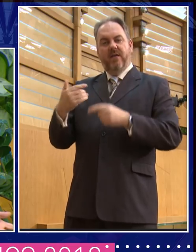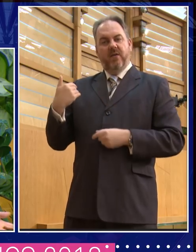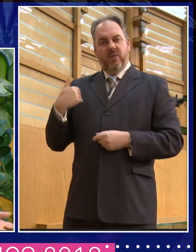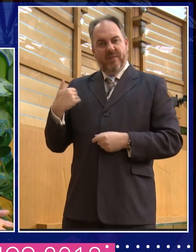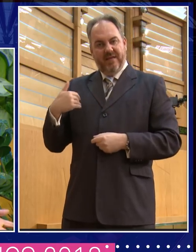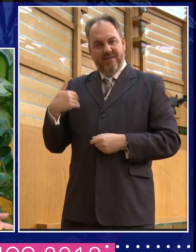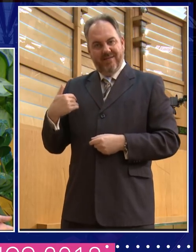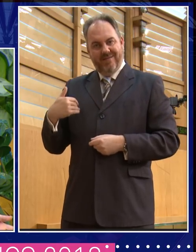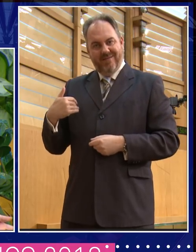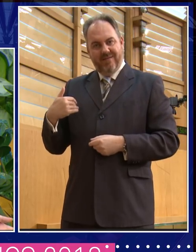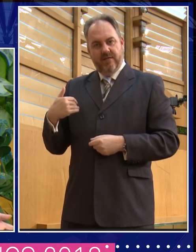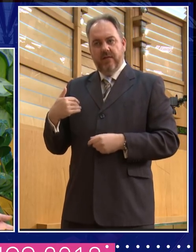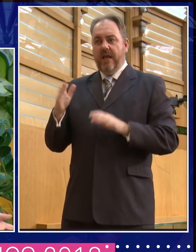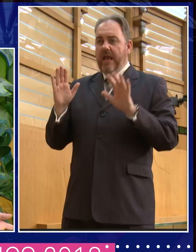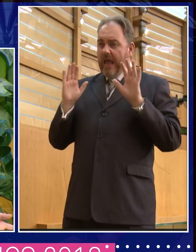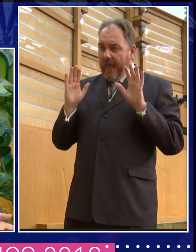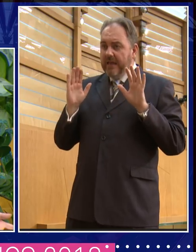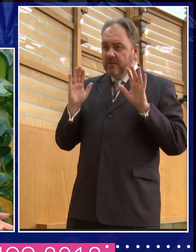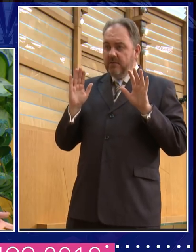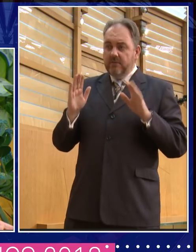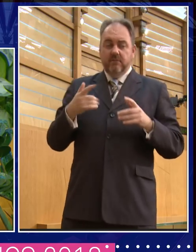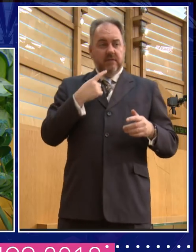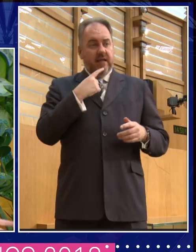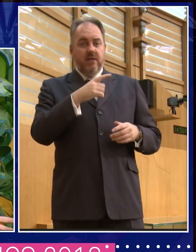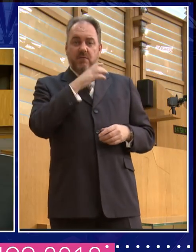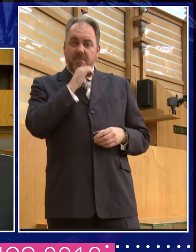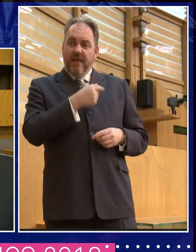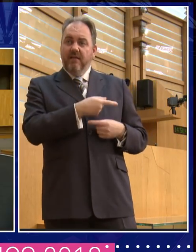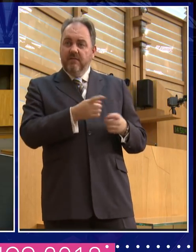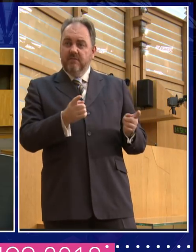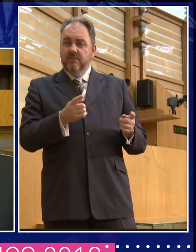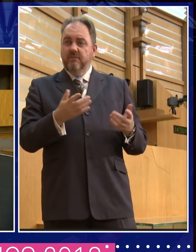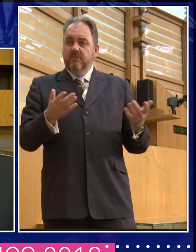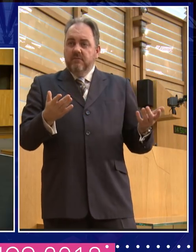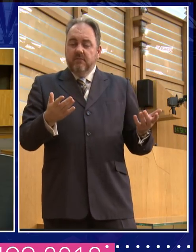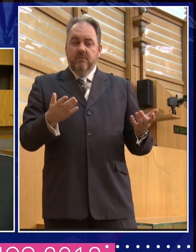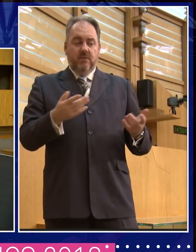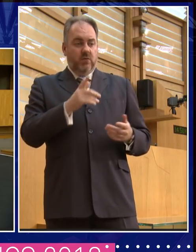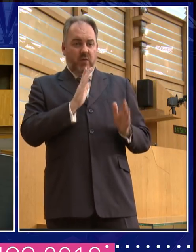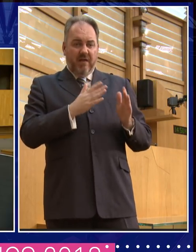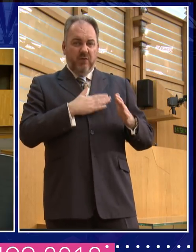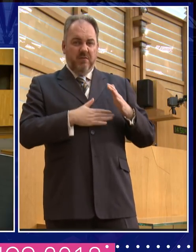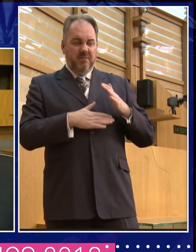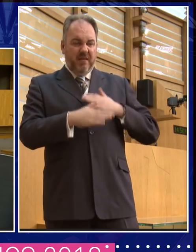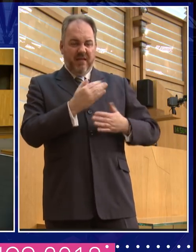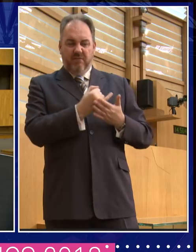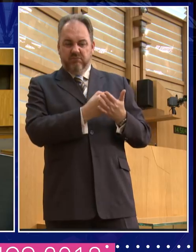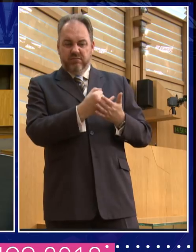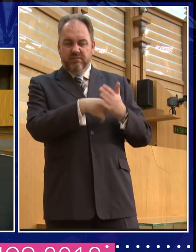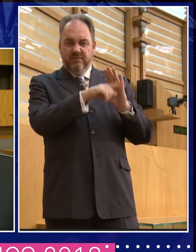letting some, it's letting men off the hook a bit, you know, it's allowing them not to be like that. And it's sort of calling out these